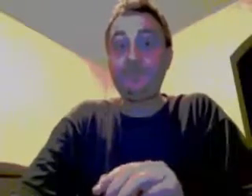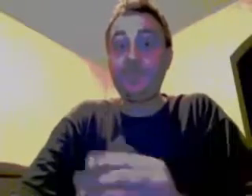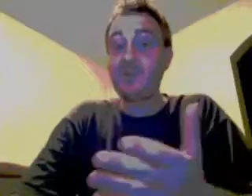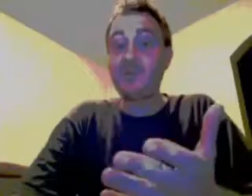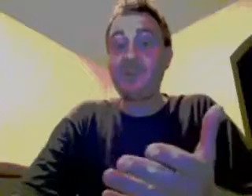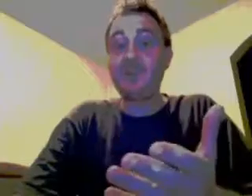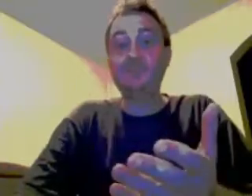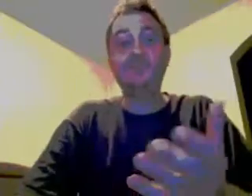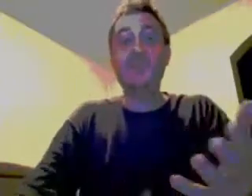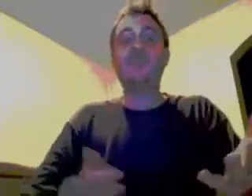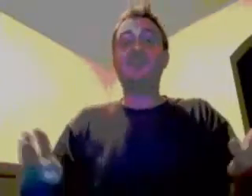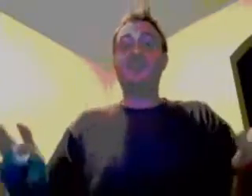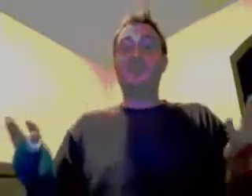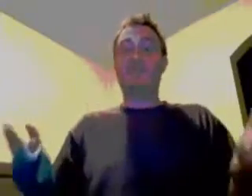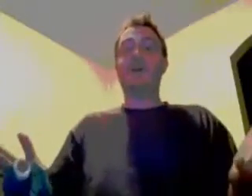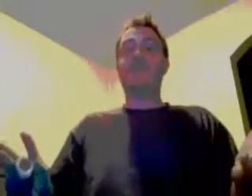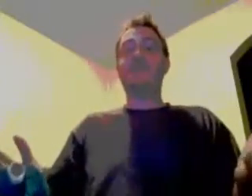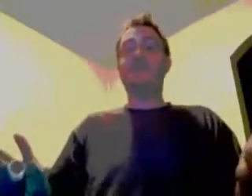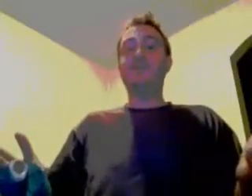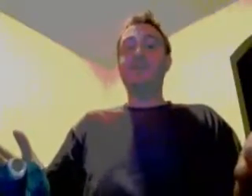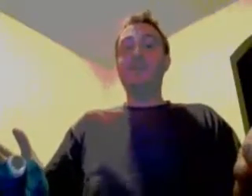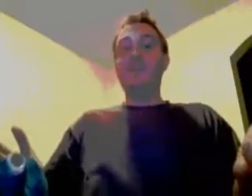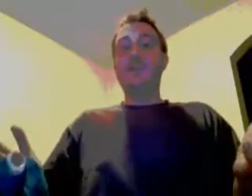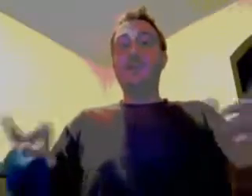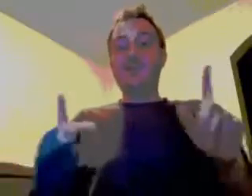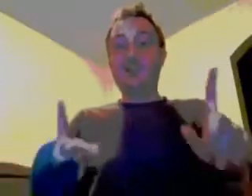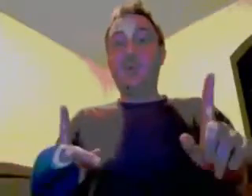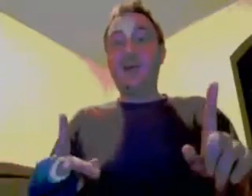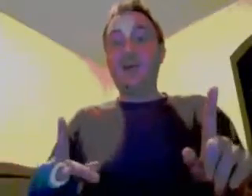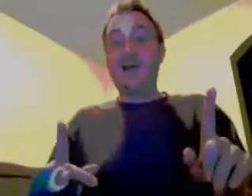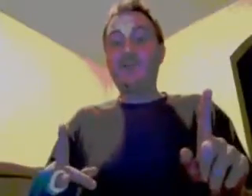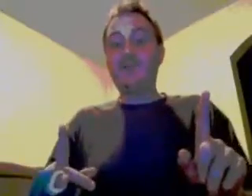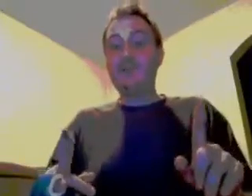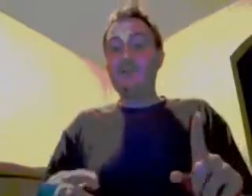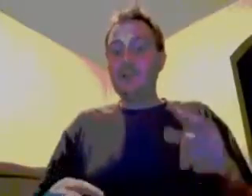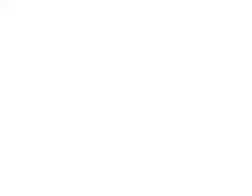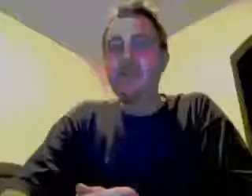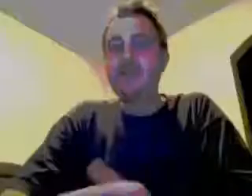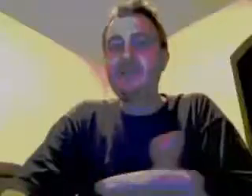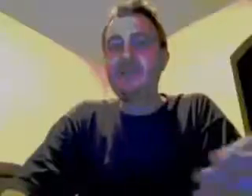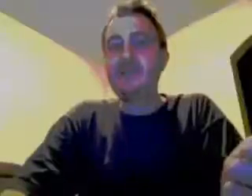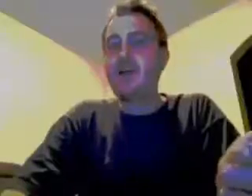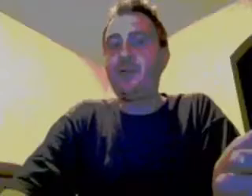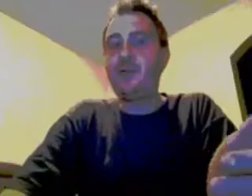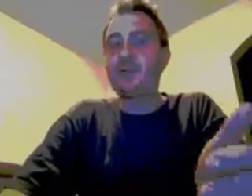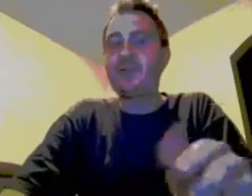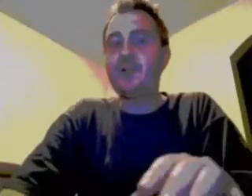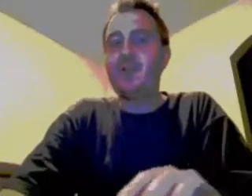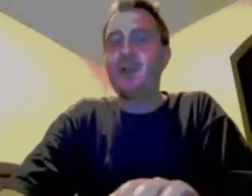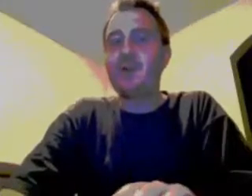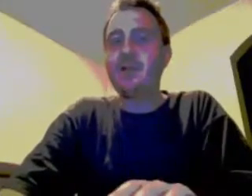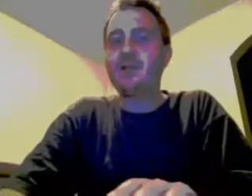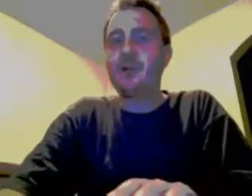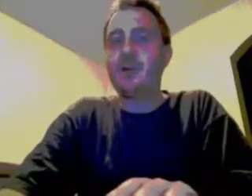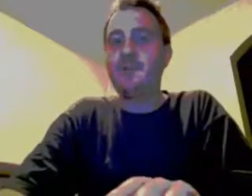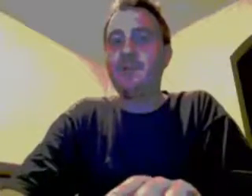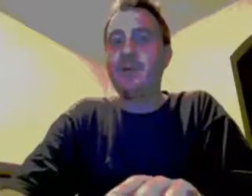That's amazing. That's impressive that she's pointing it out. It says that 93% of Coloradans are covered by